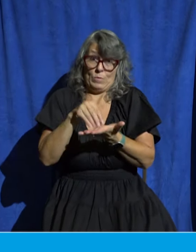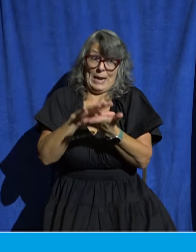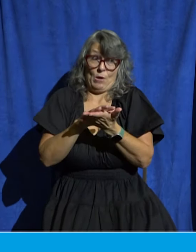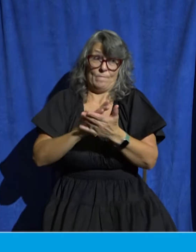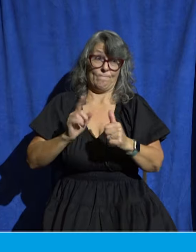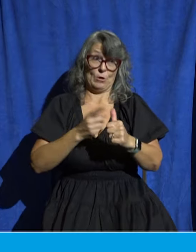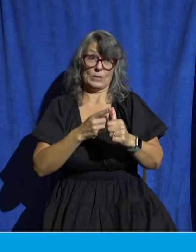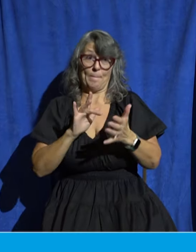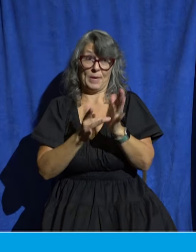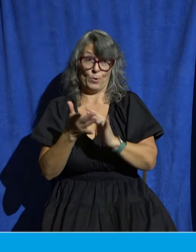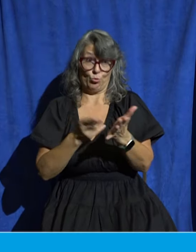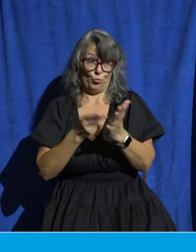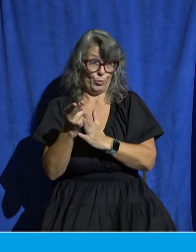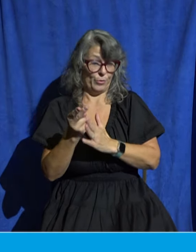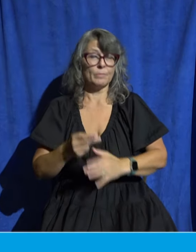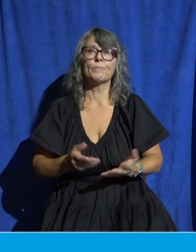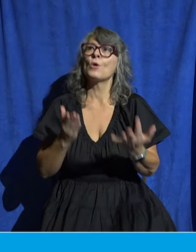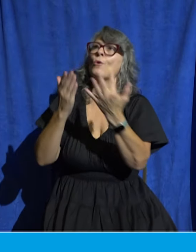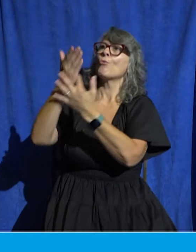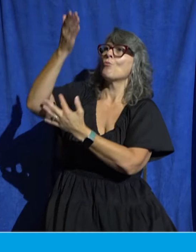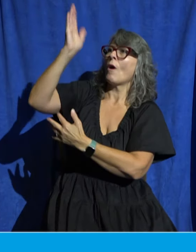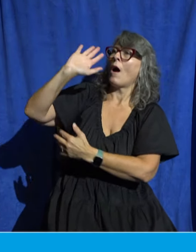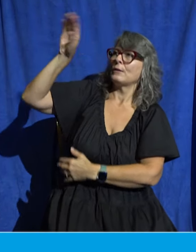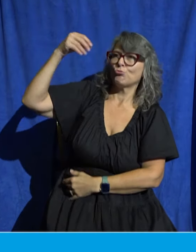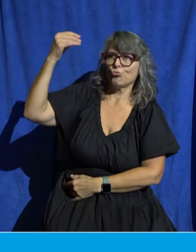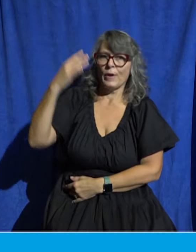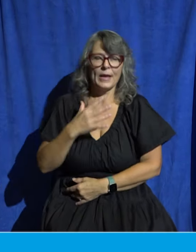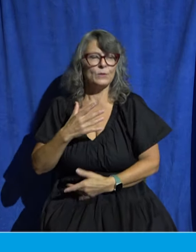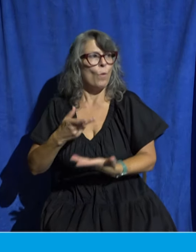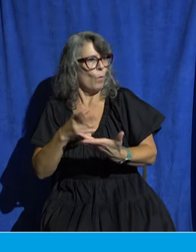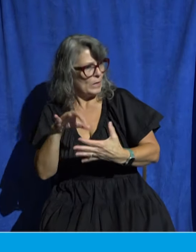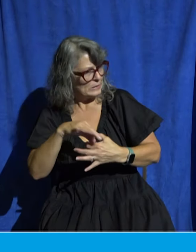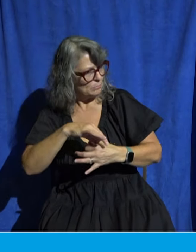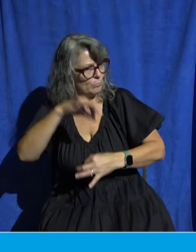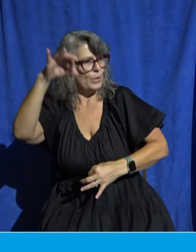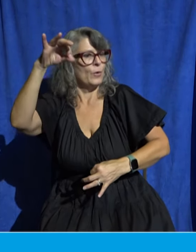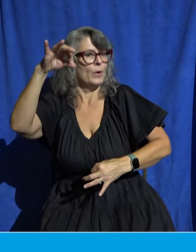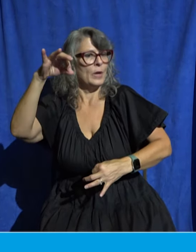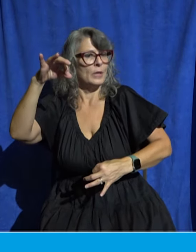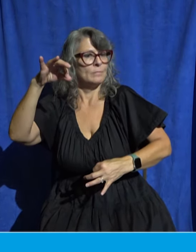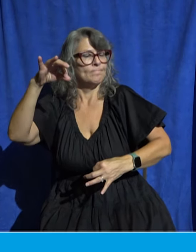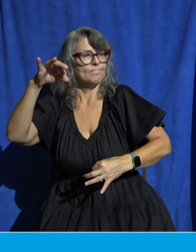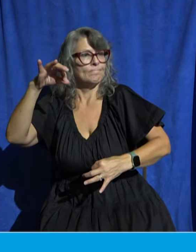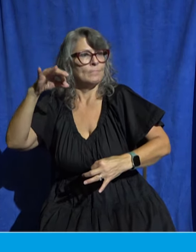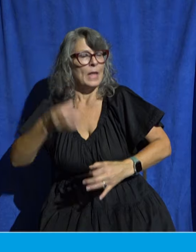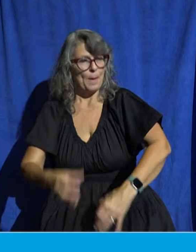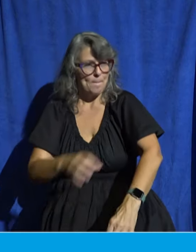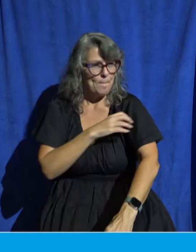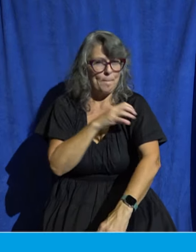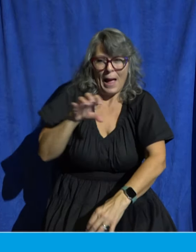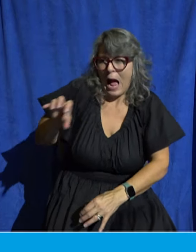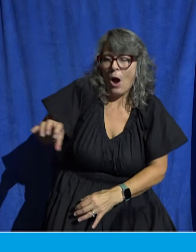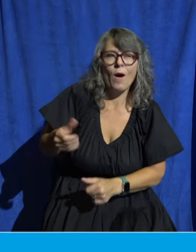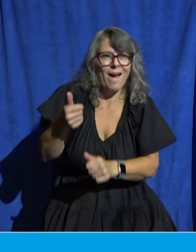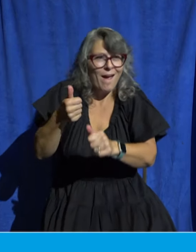By God's grace, the Holy Spirit equips every Christian with spiritual gifts